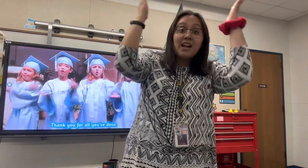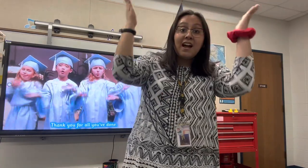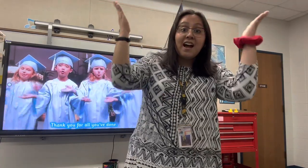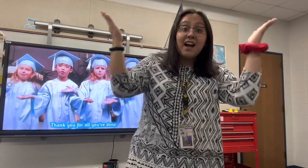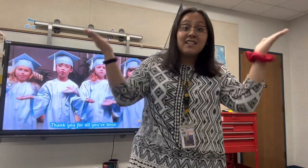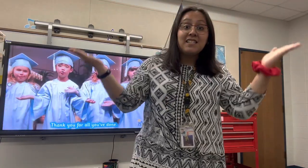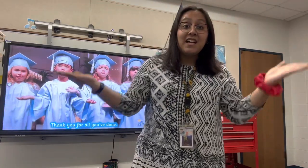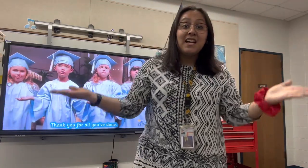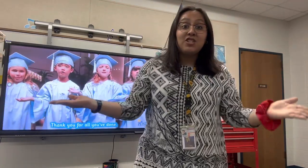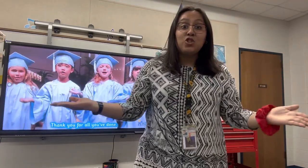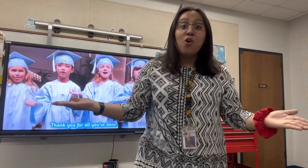que has hecho.